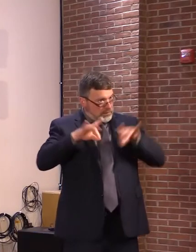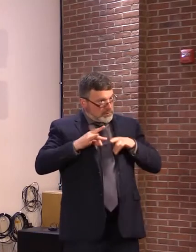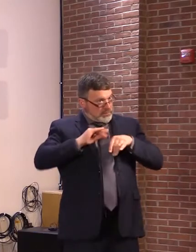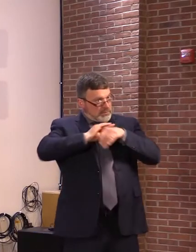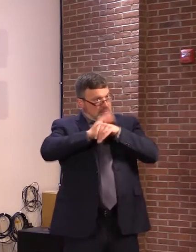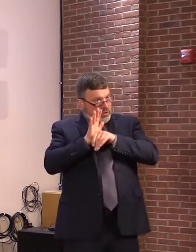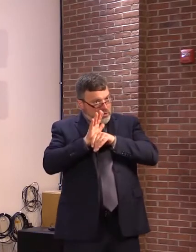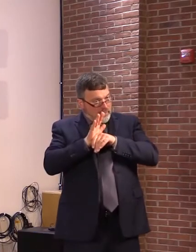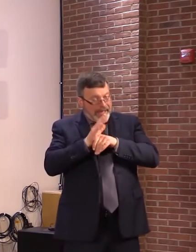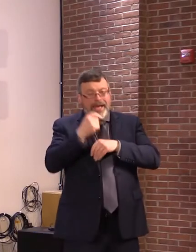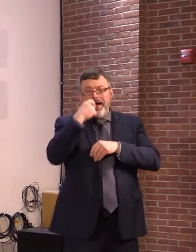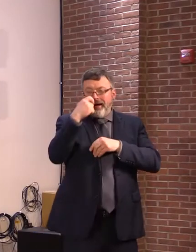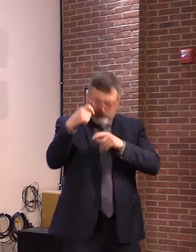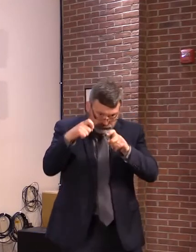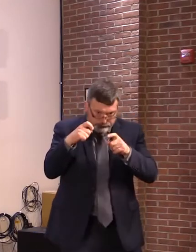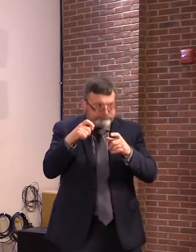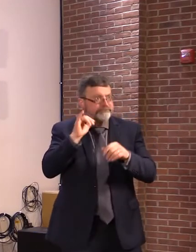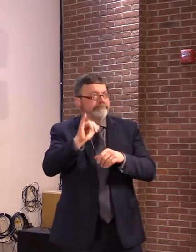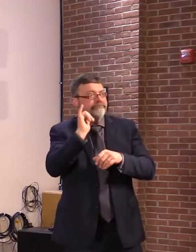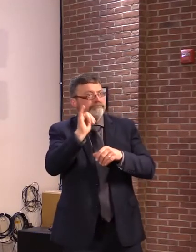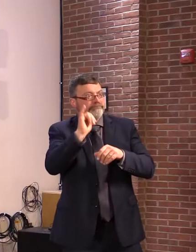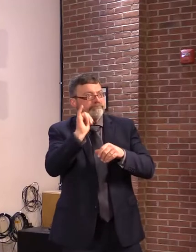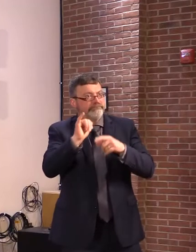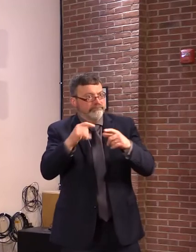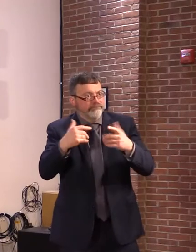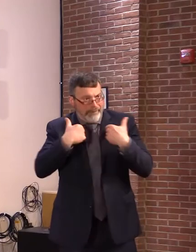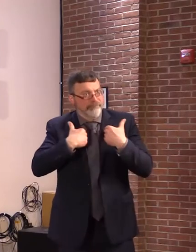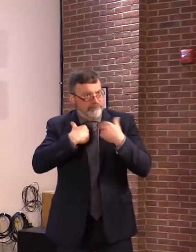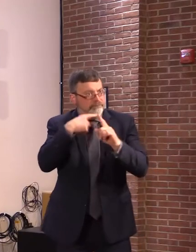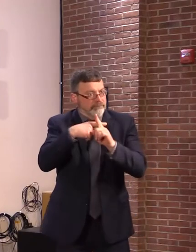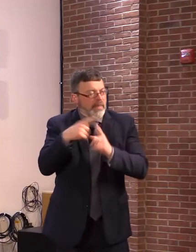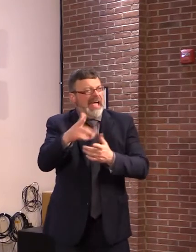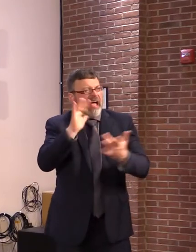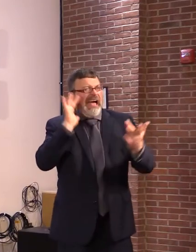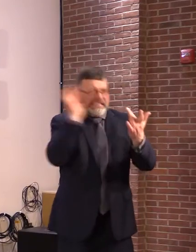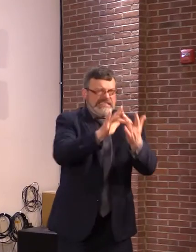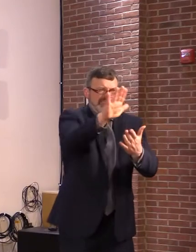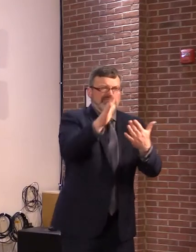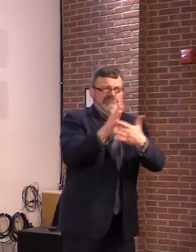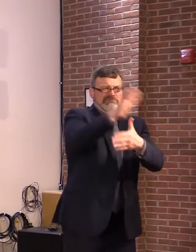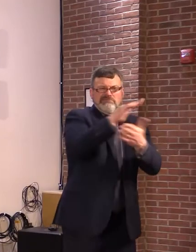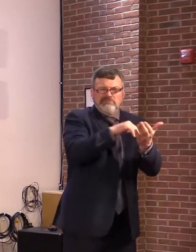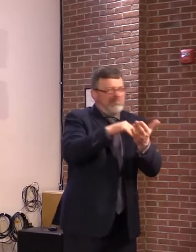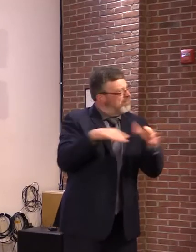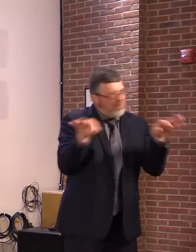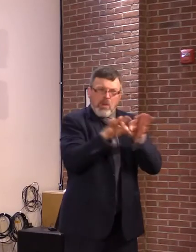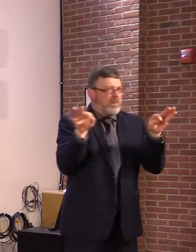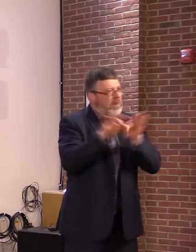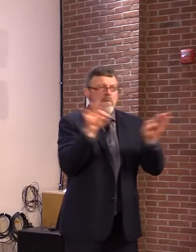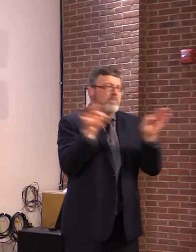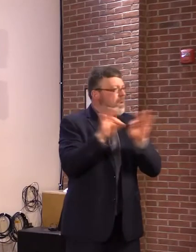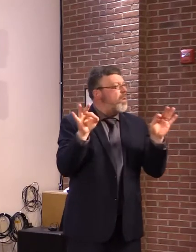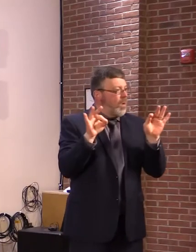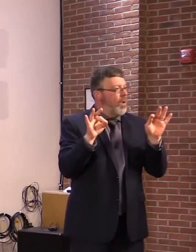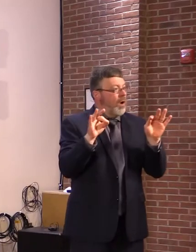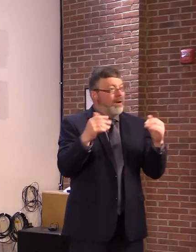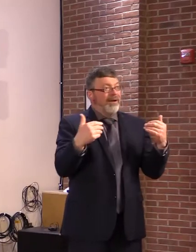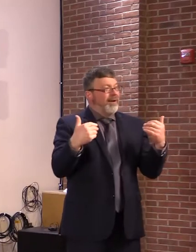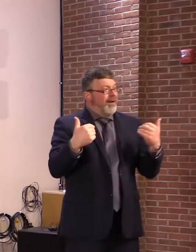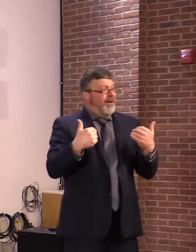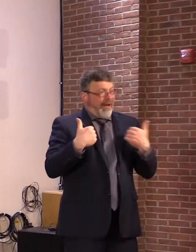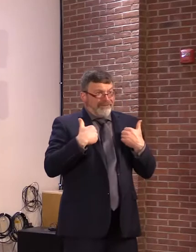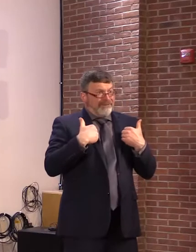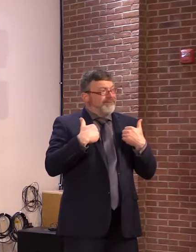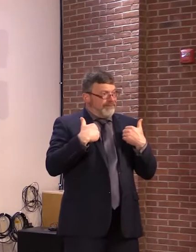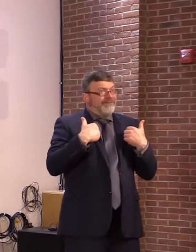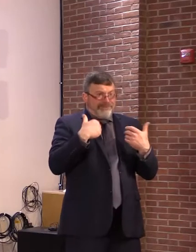vaccination does protect you from serious outcomes, some people do need an antiviral medication to keep them out of